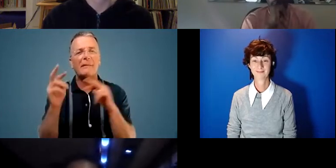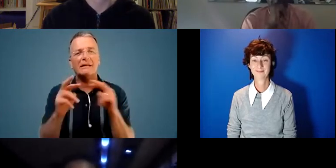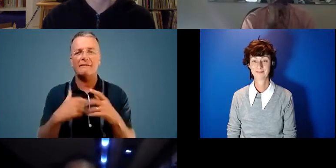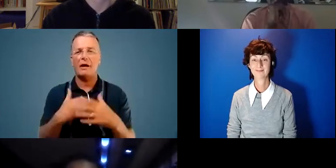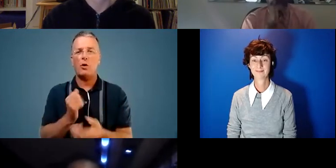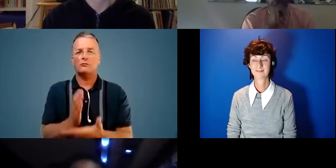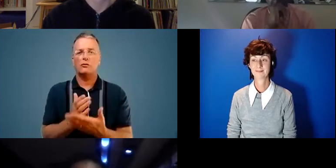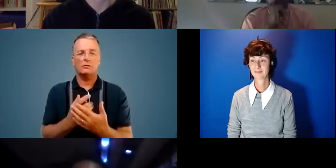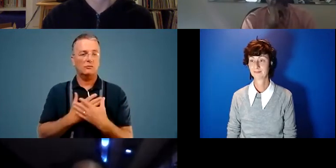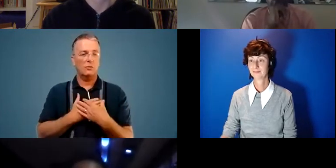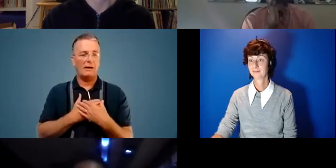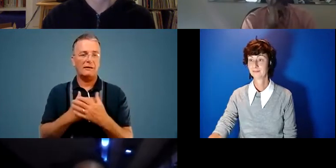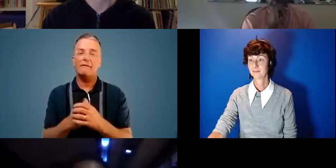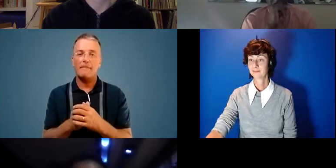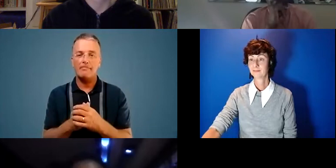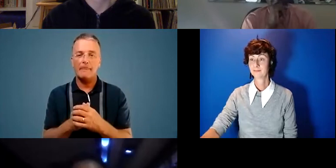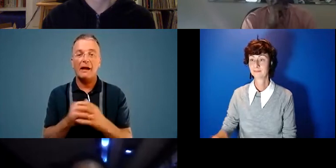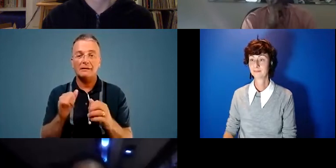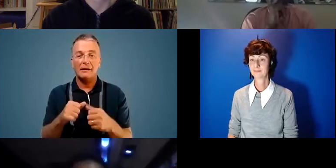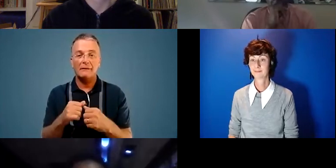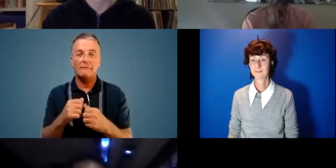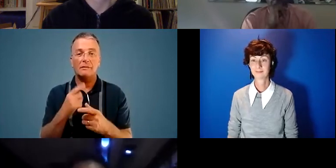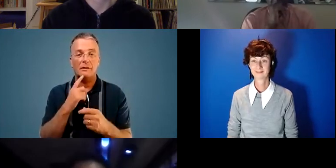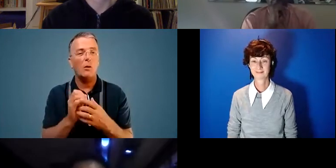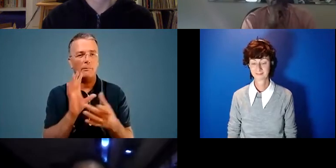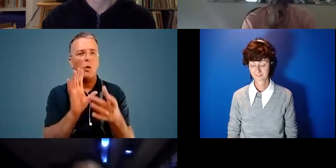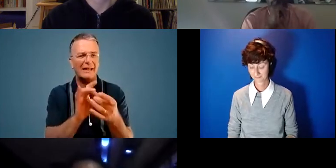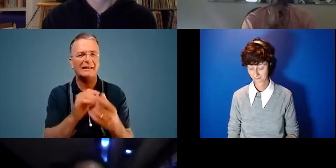true and dear to myself. And yeah, sure, I'll post some links for sure.